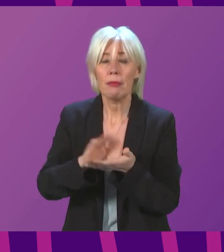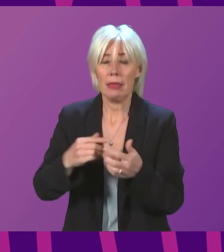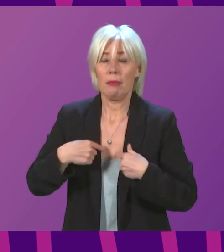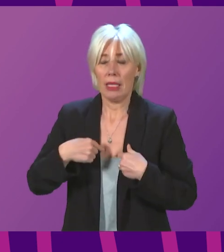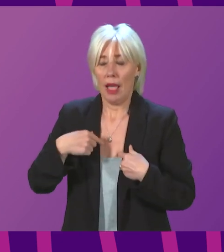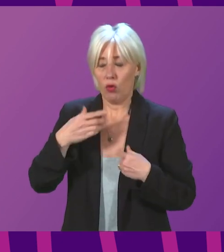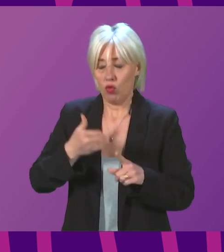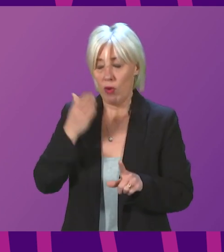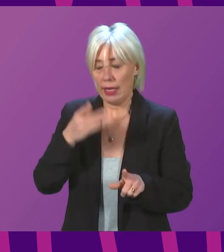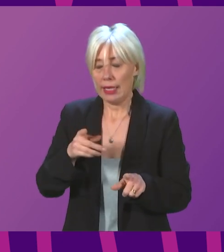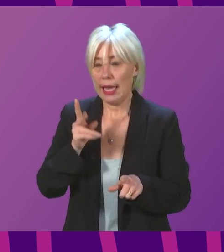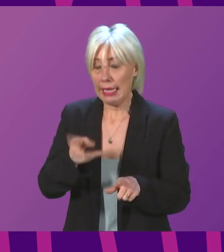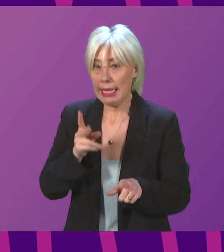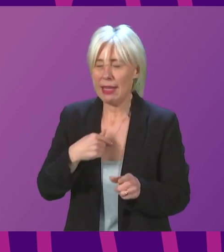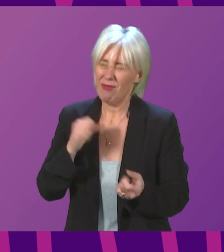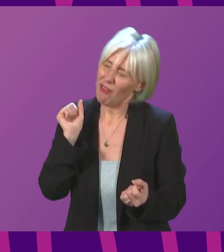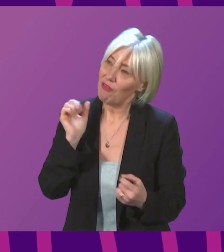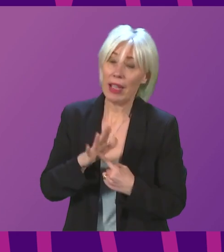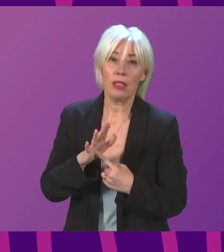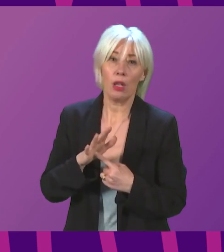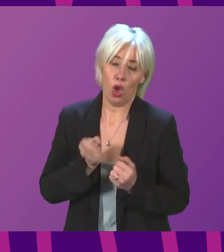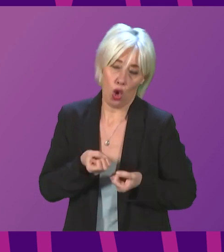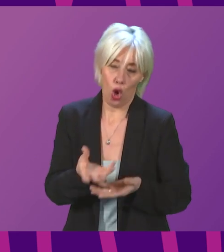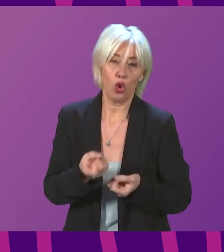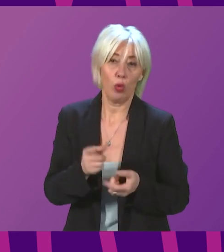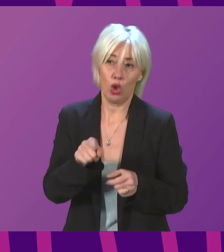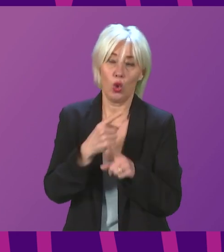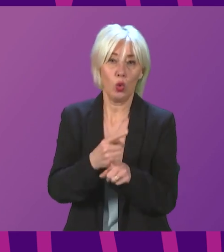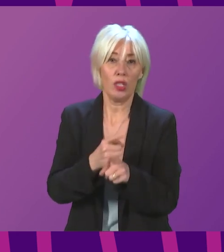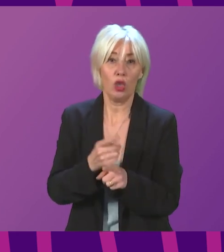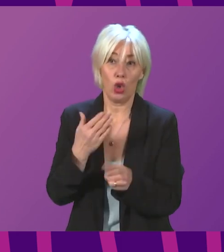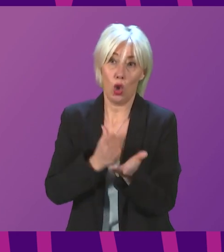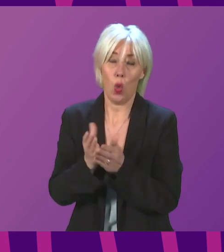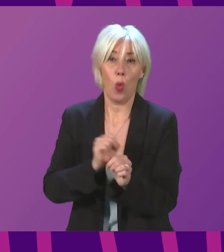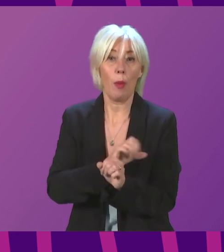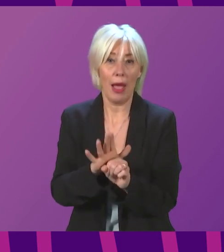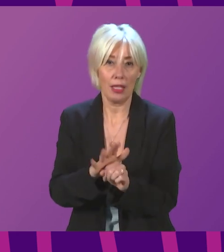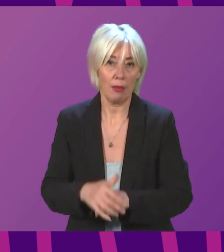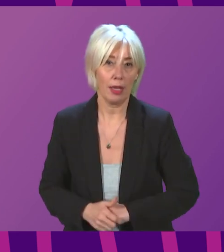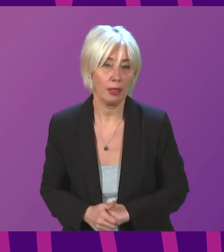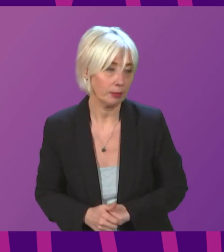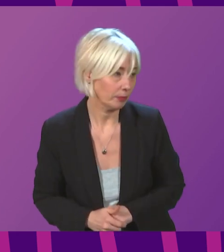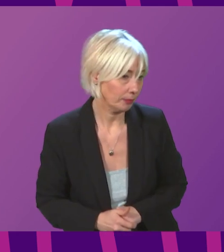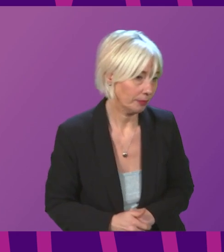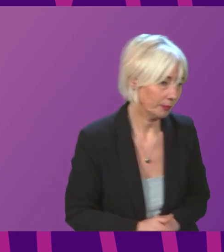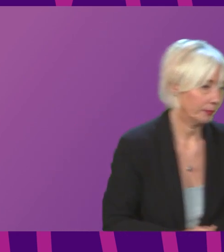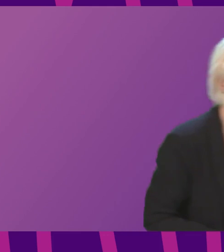recognise again just how vital the contribution of teachers has been over the course of the pandemic Sue Webber